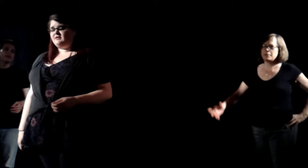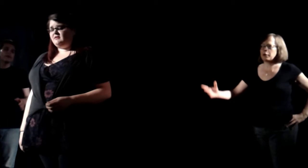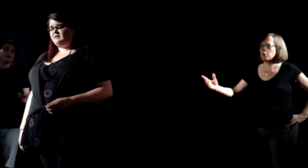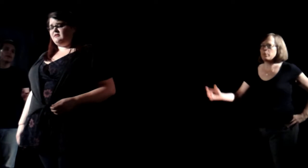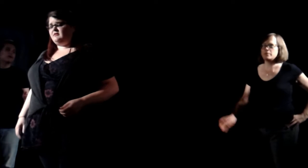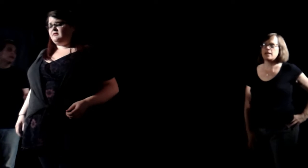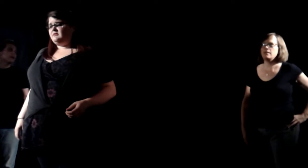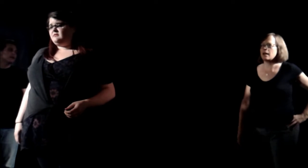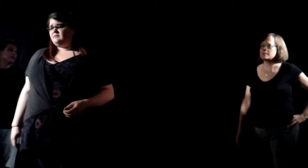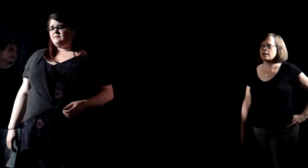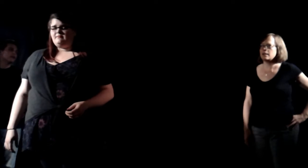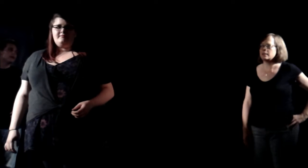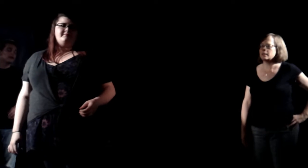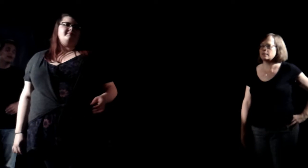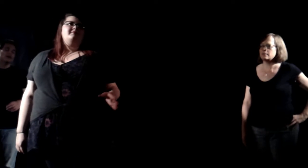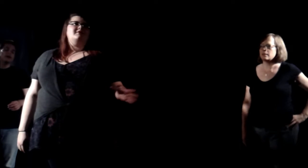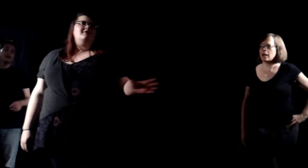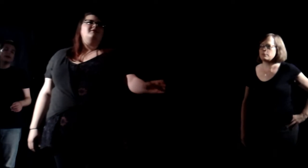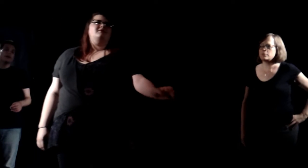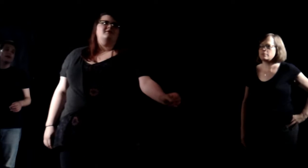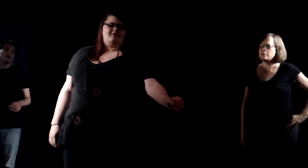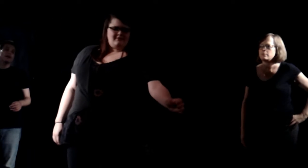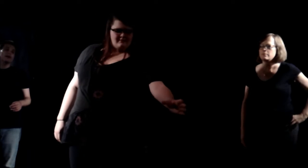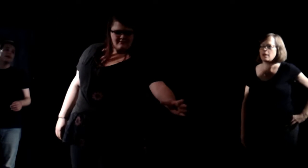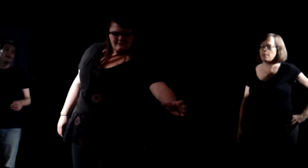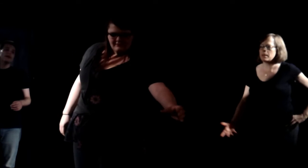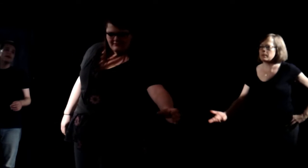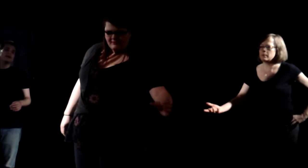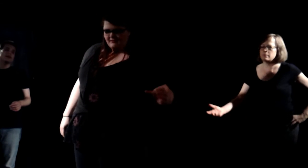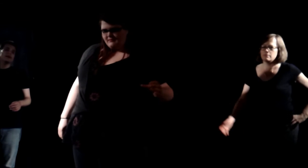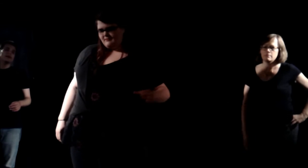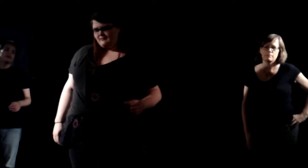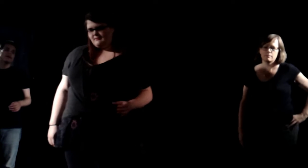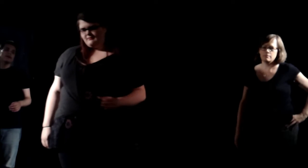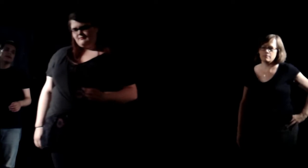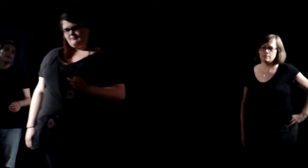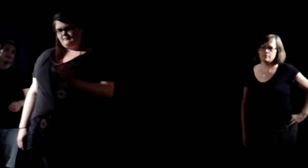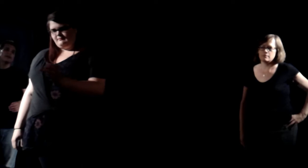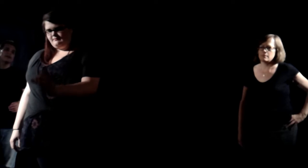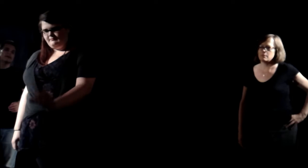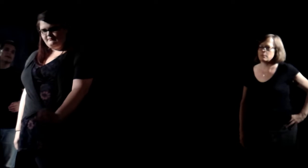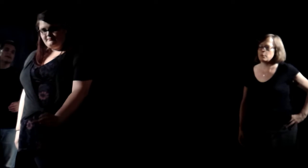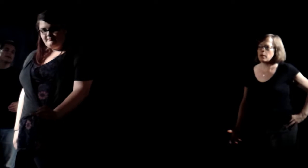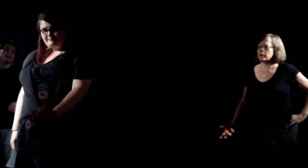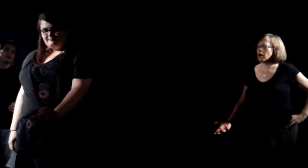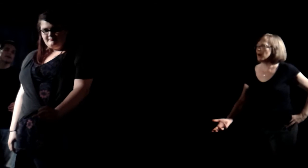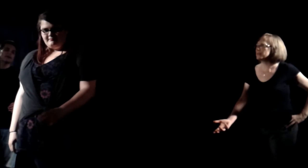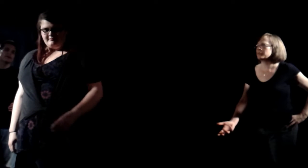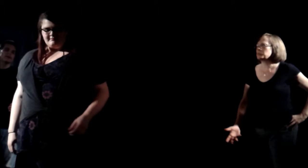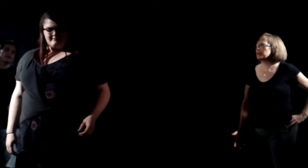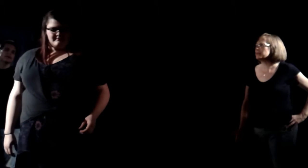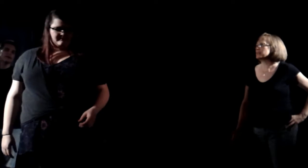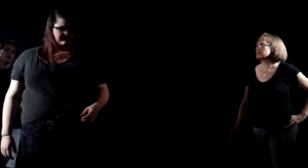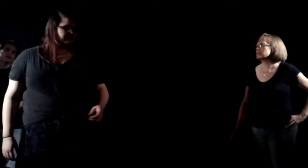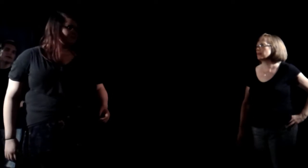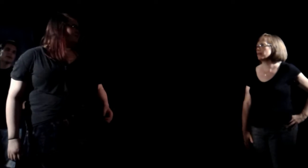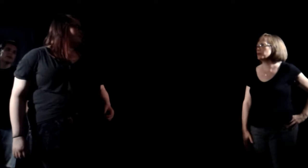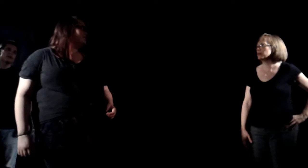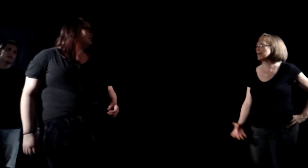a terrible date last night and I thought maybe you had a common experience. Although you looked